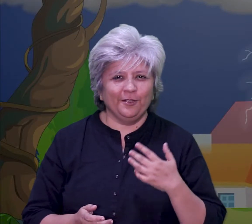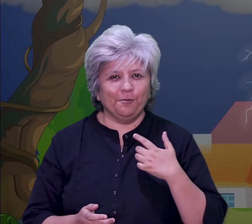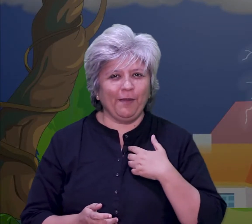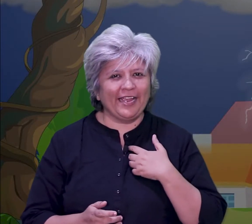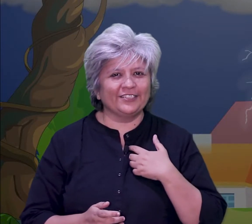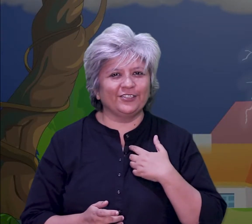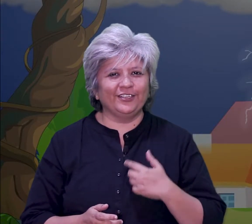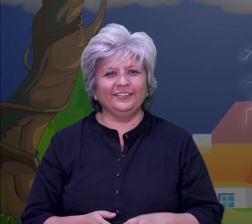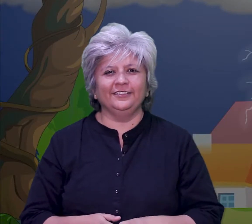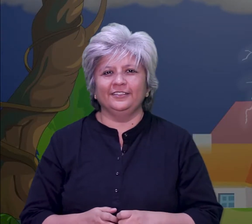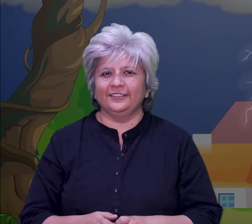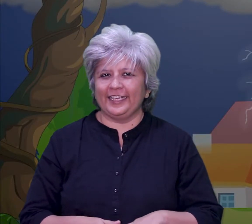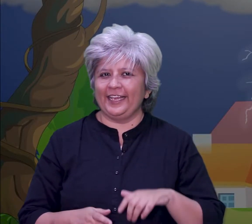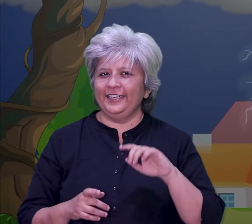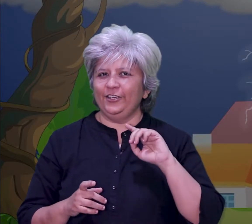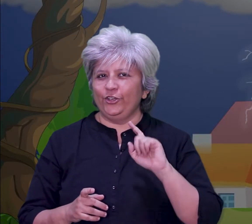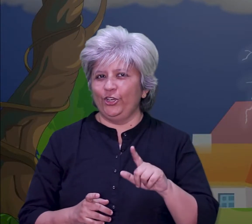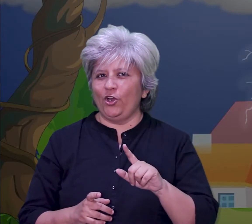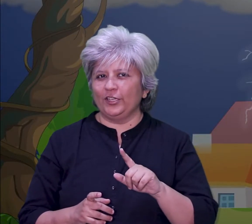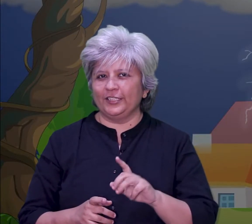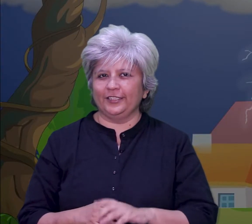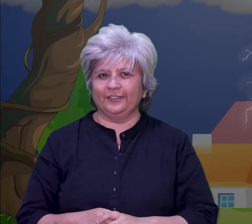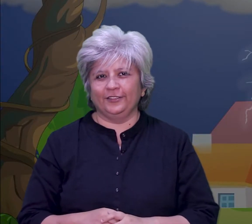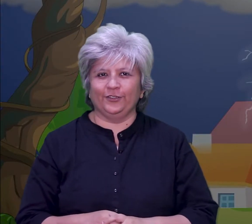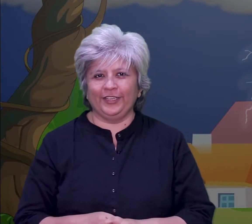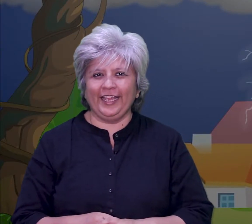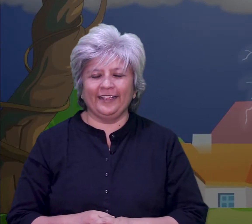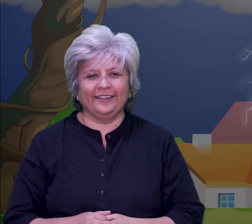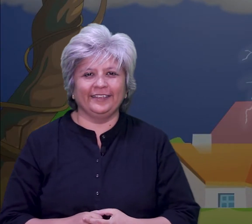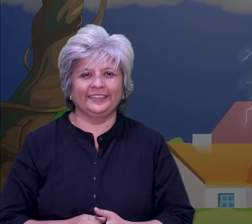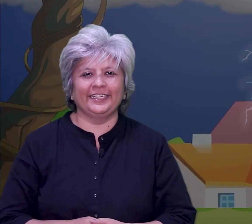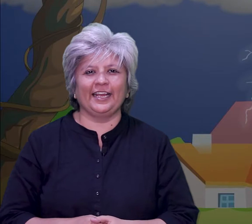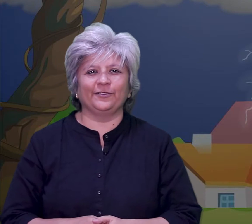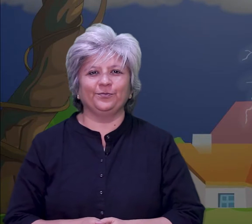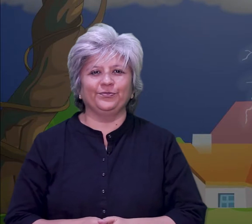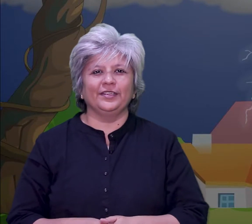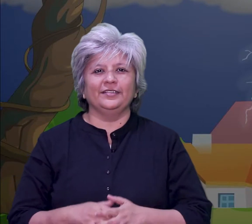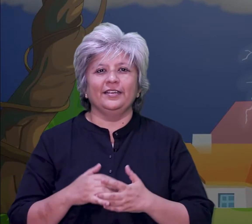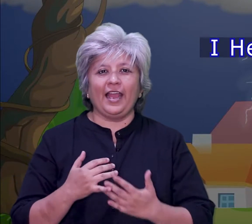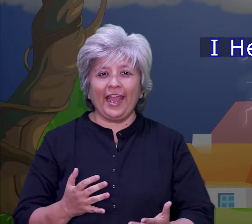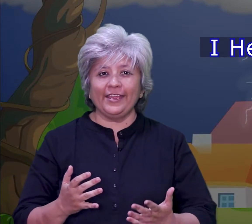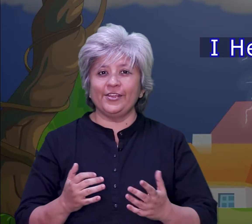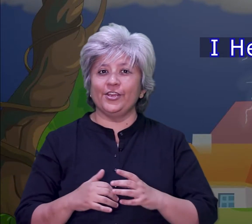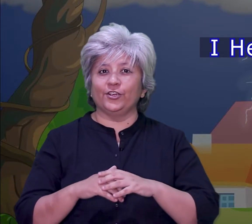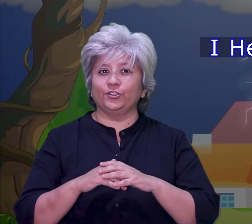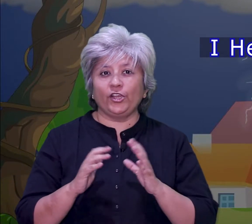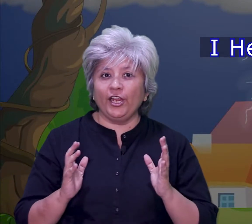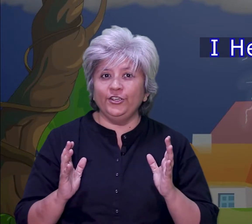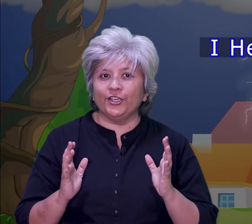My turn, then your turn. Ok, let's start. I hear thunder.